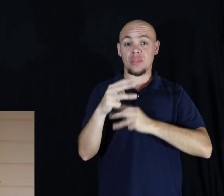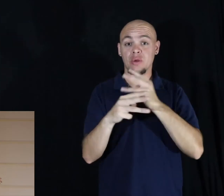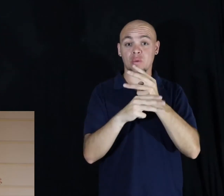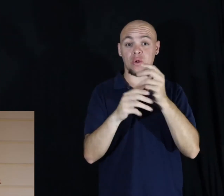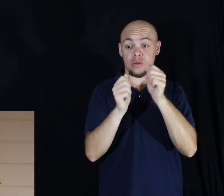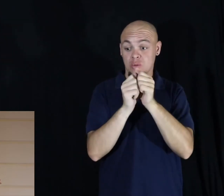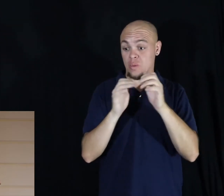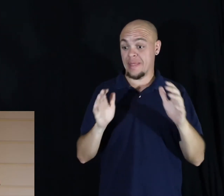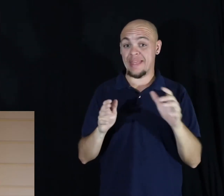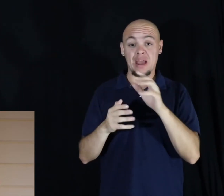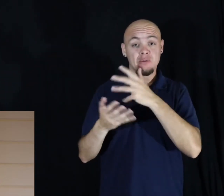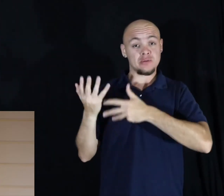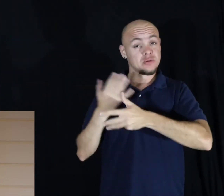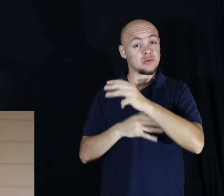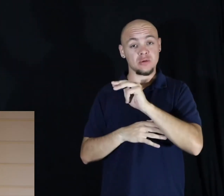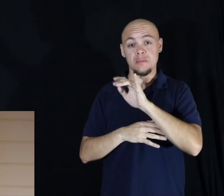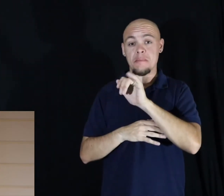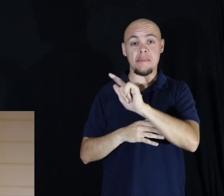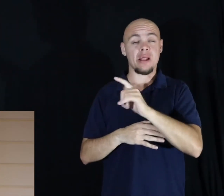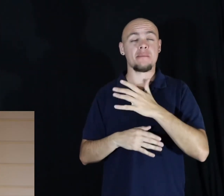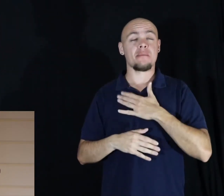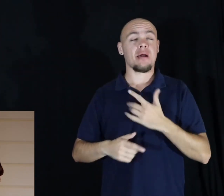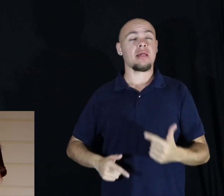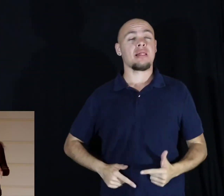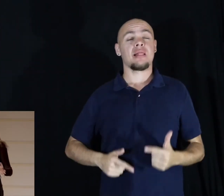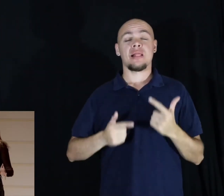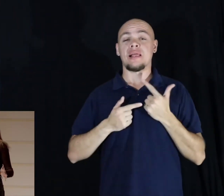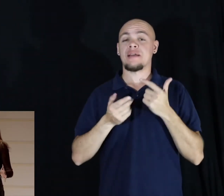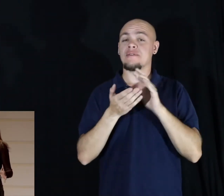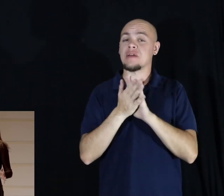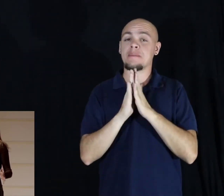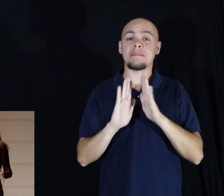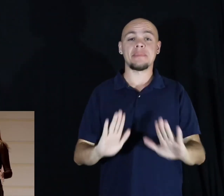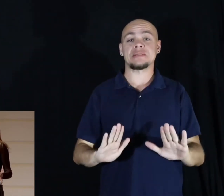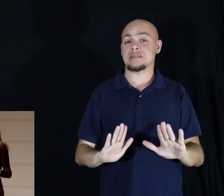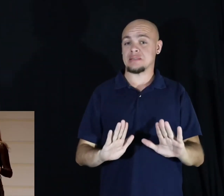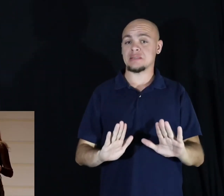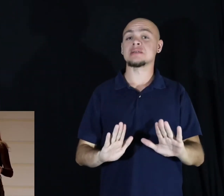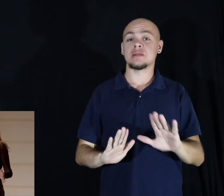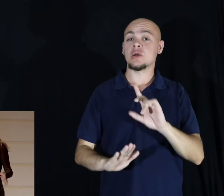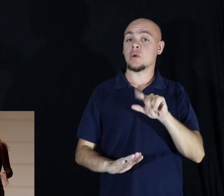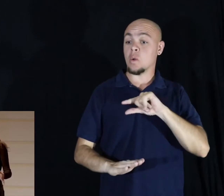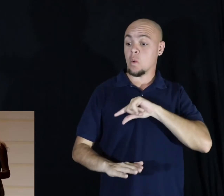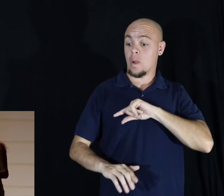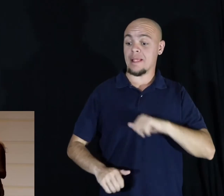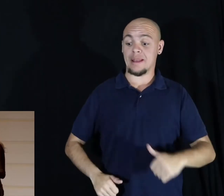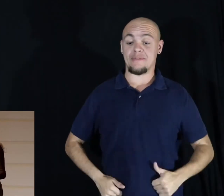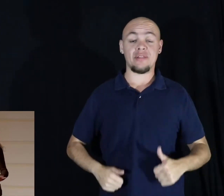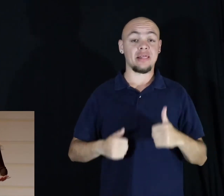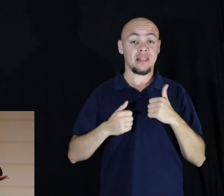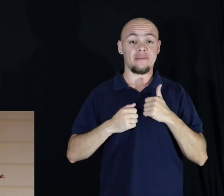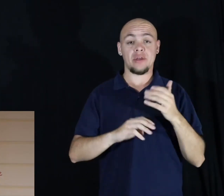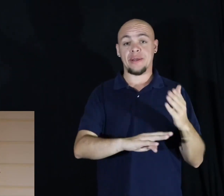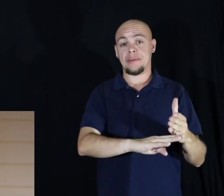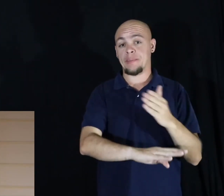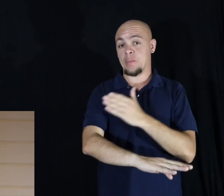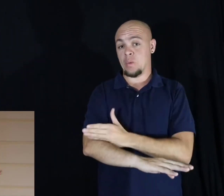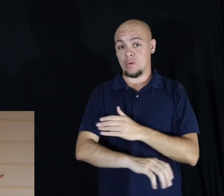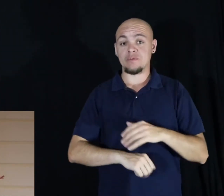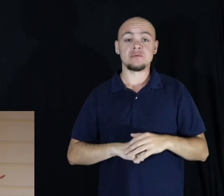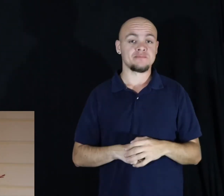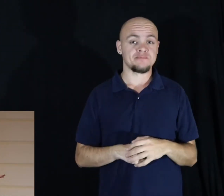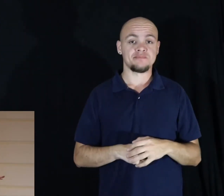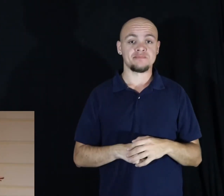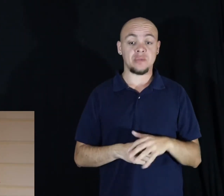distraction of social media. My quality of life had improved. But most importantly, I felt no pressure to